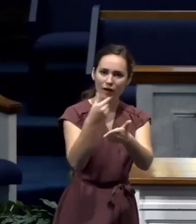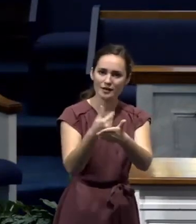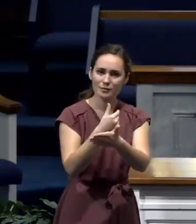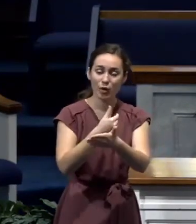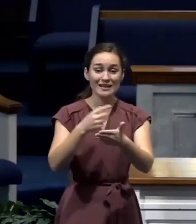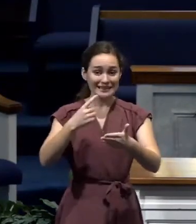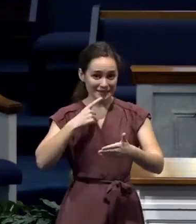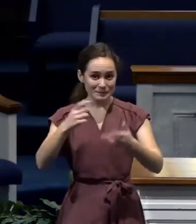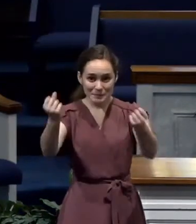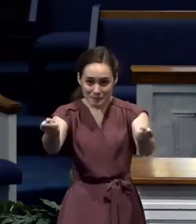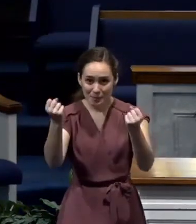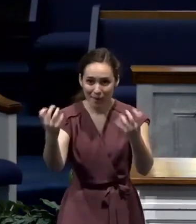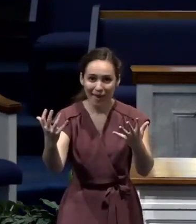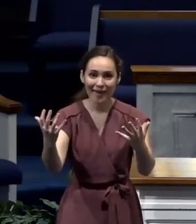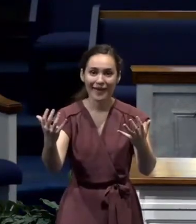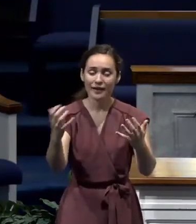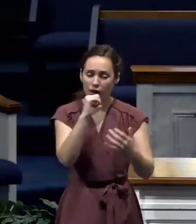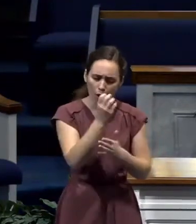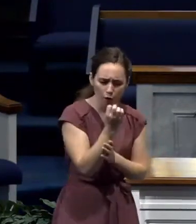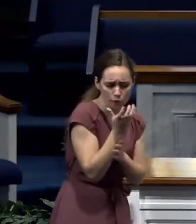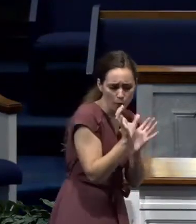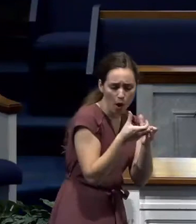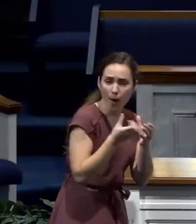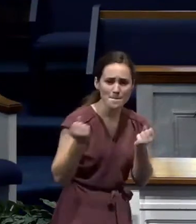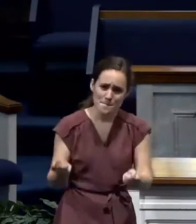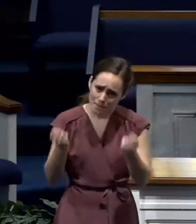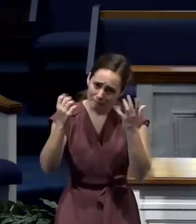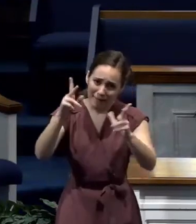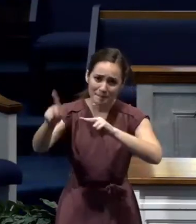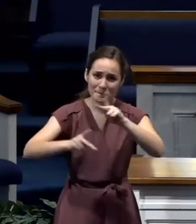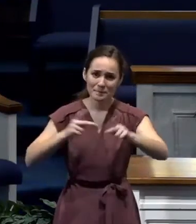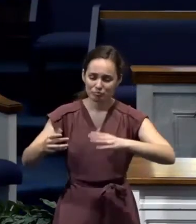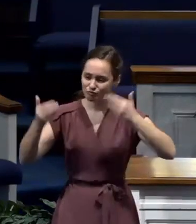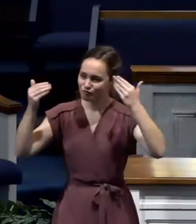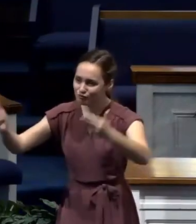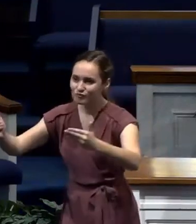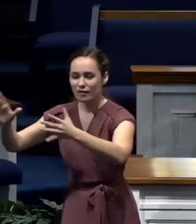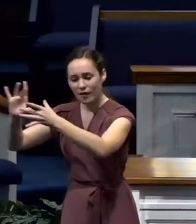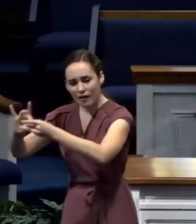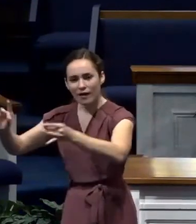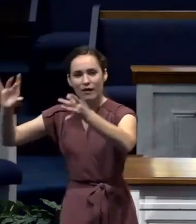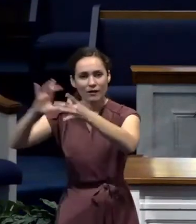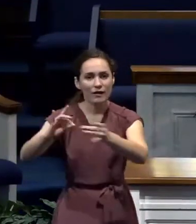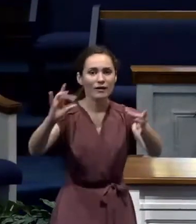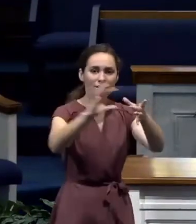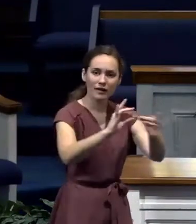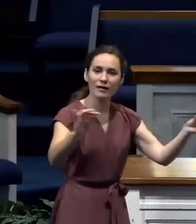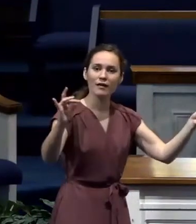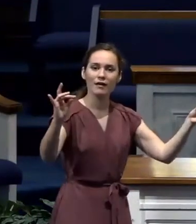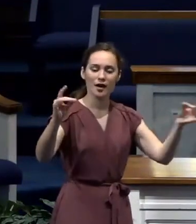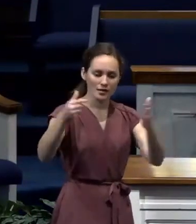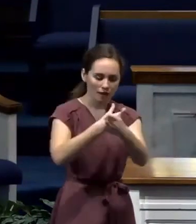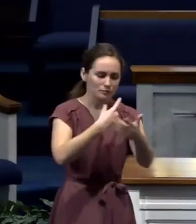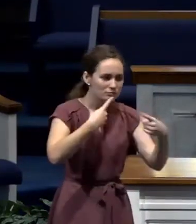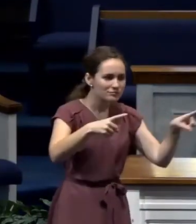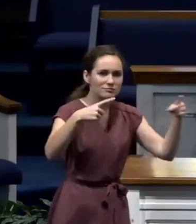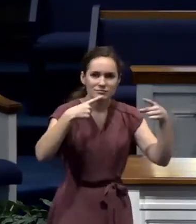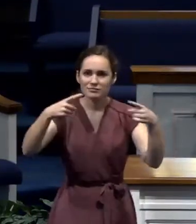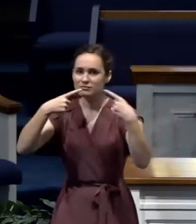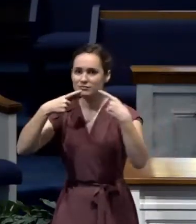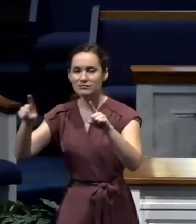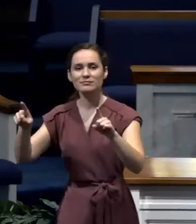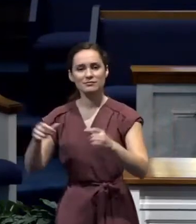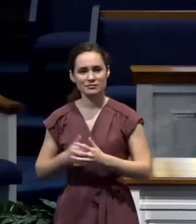people speaking up. It was many people that were speaking up because of Paul's imprisonment. They had the courage to speak out